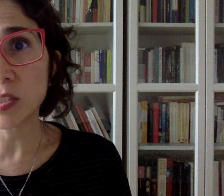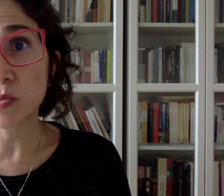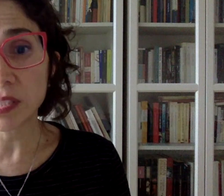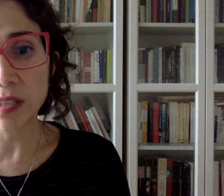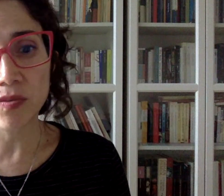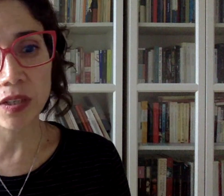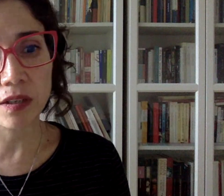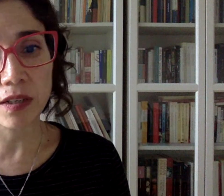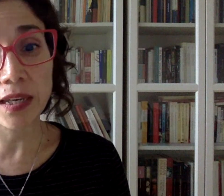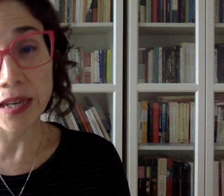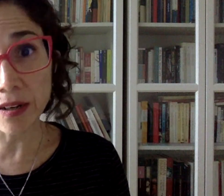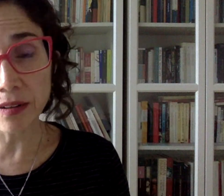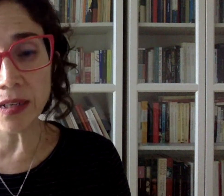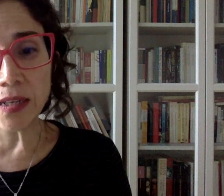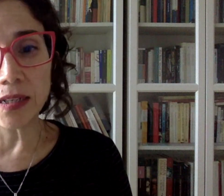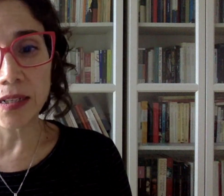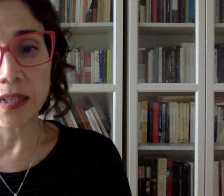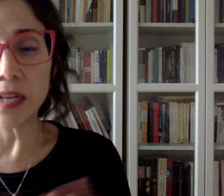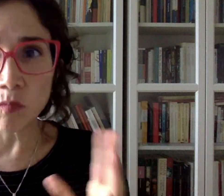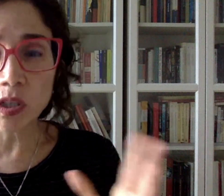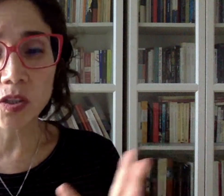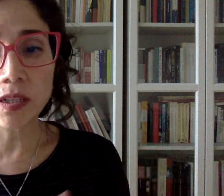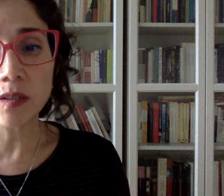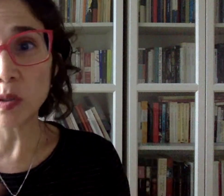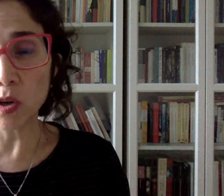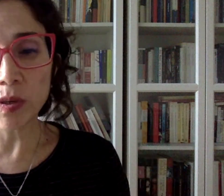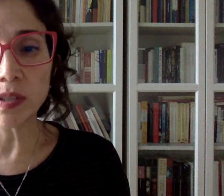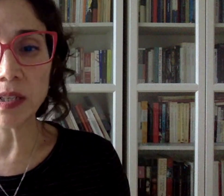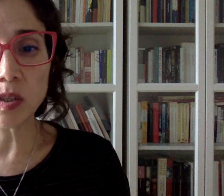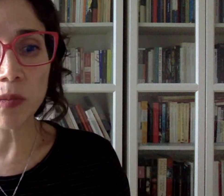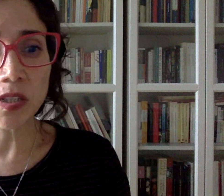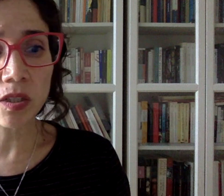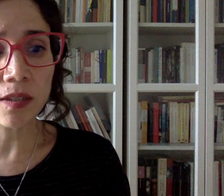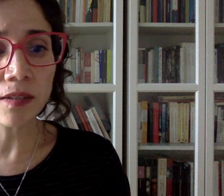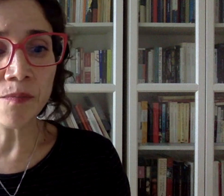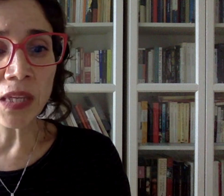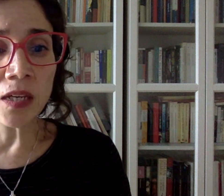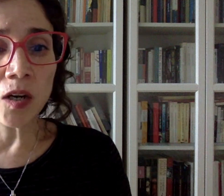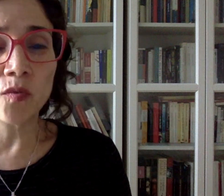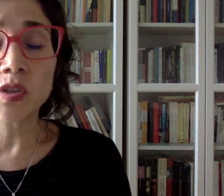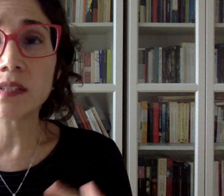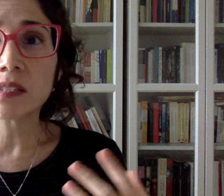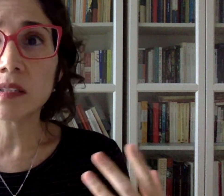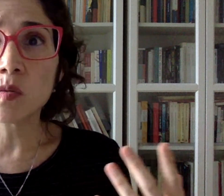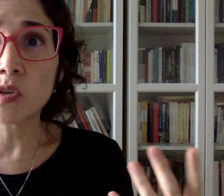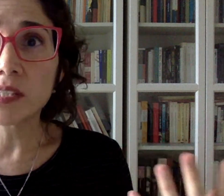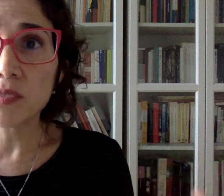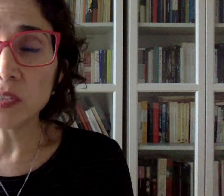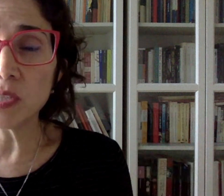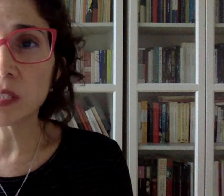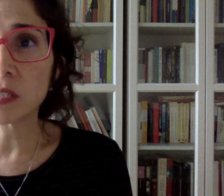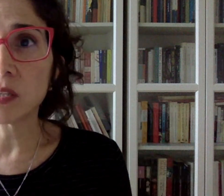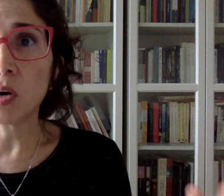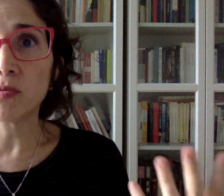disabilities receive care. And I'm going to talk a little bit more about that, and you mentioned that. Of course, there is also more